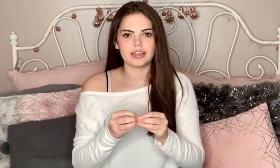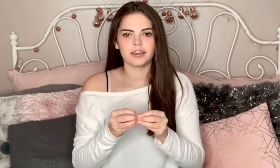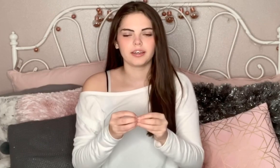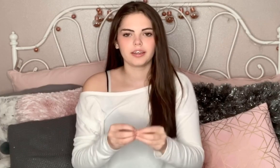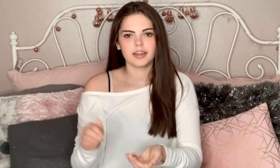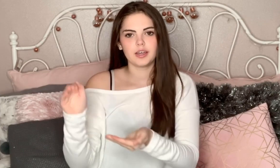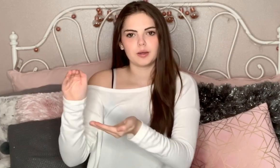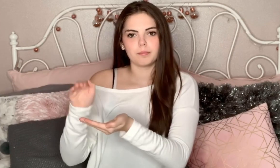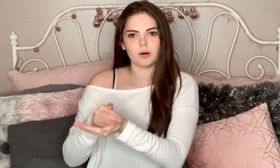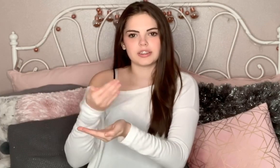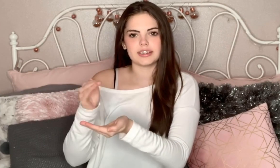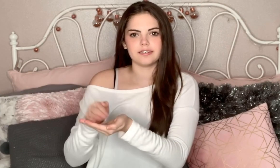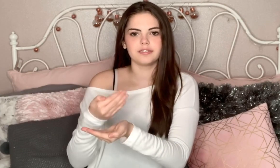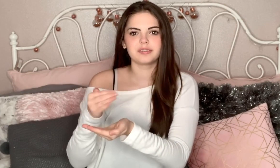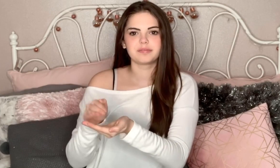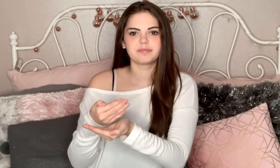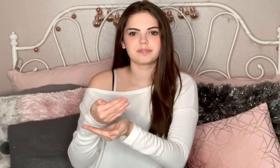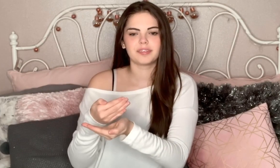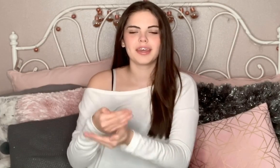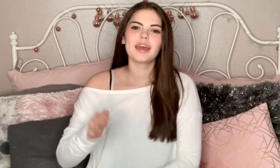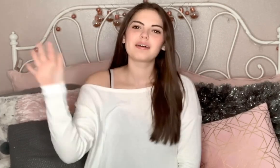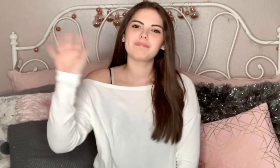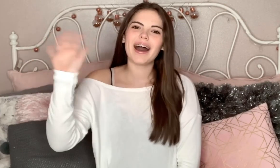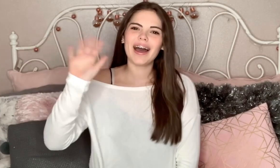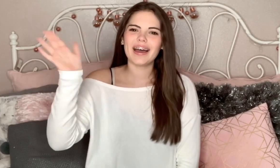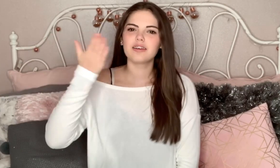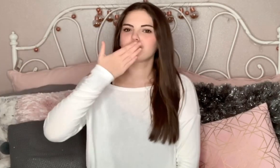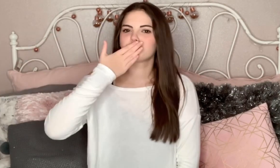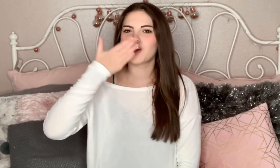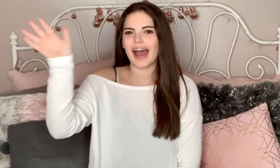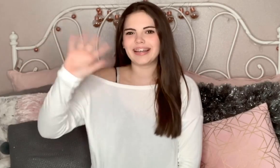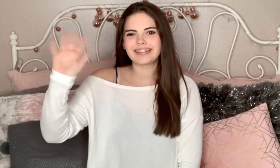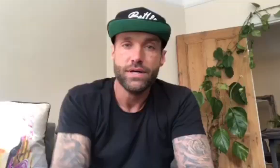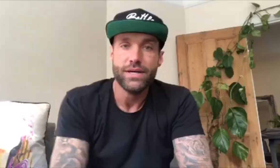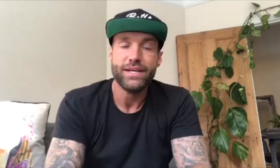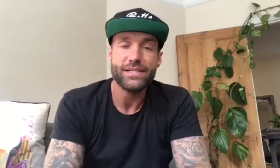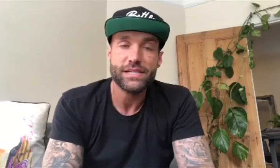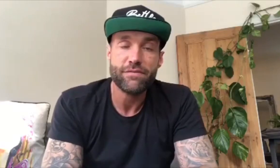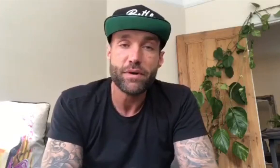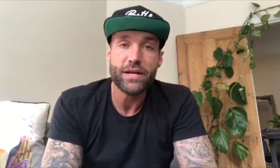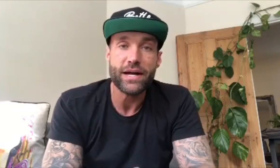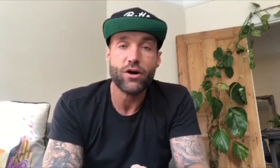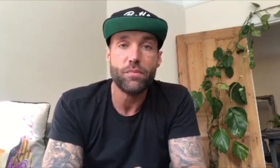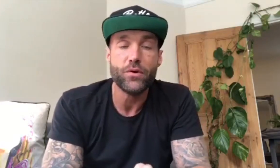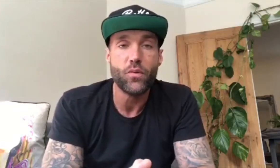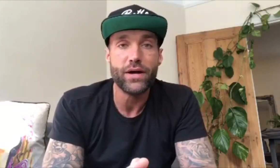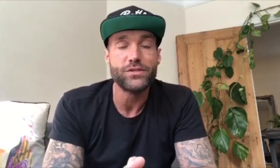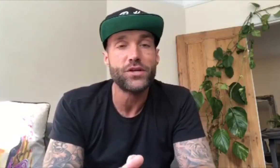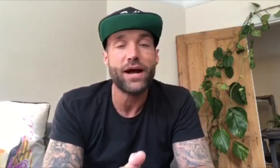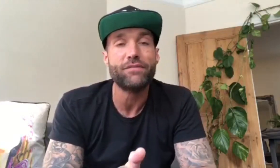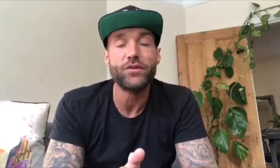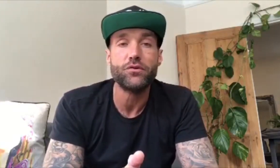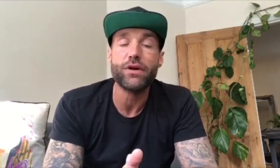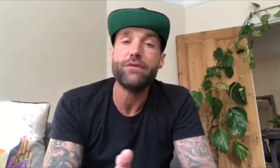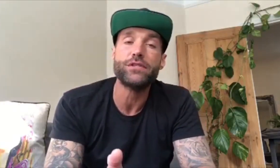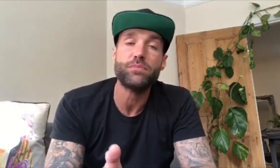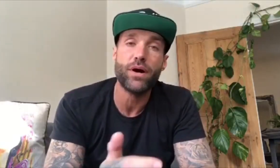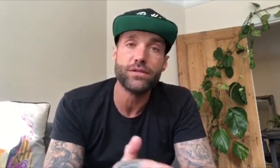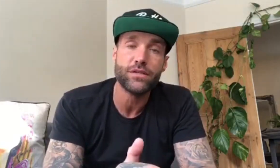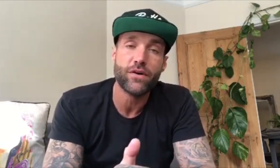positive. Bye! Yes everybody, I hope you're well. So after the great response of our